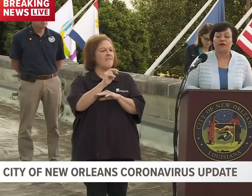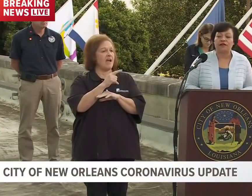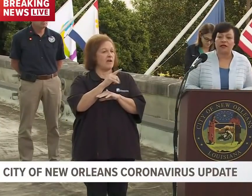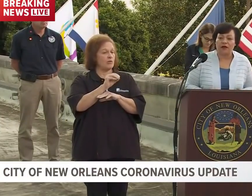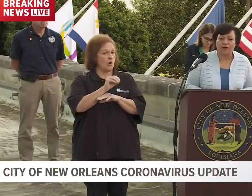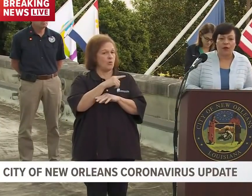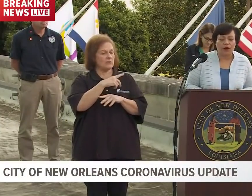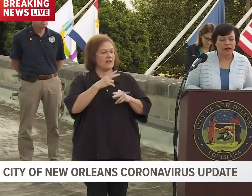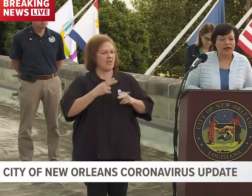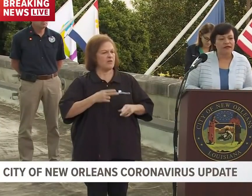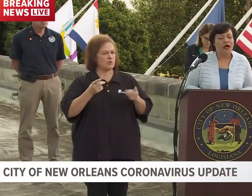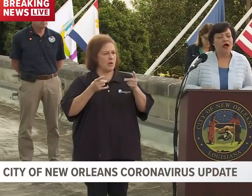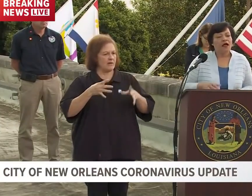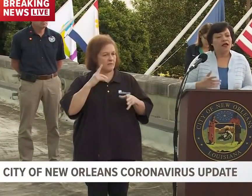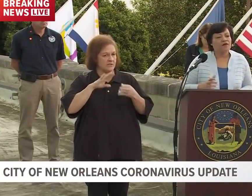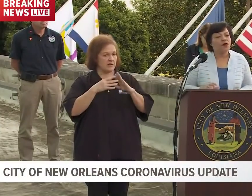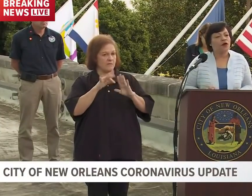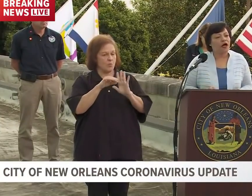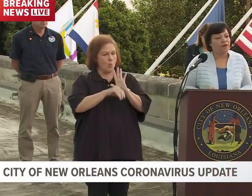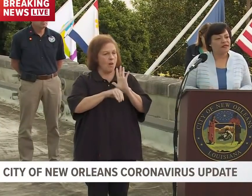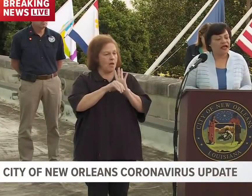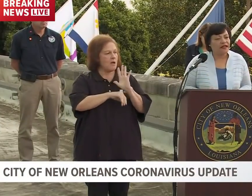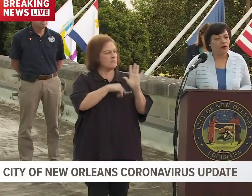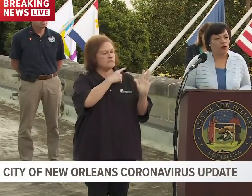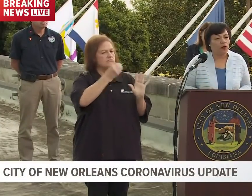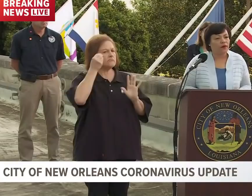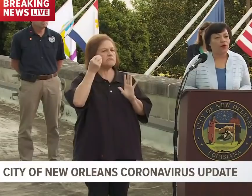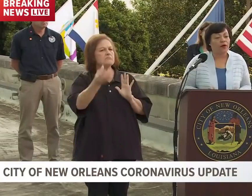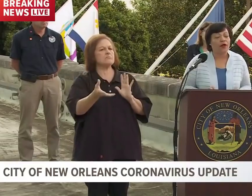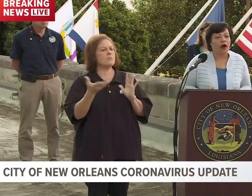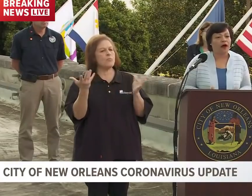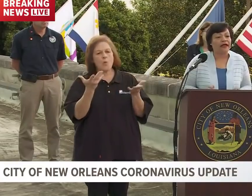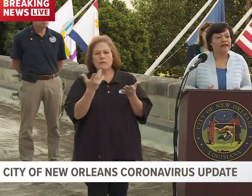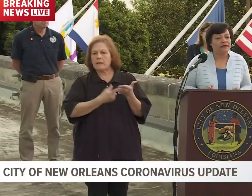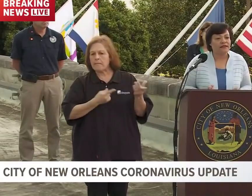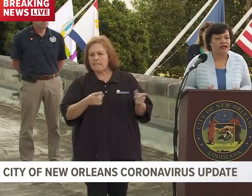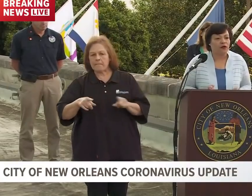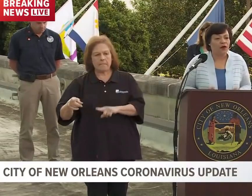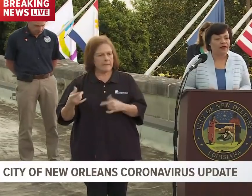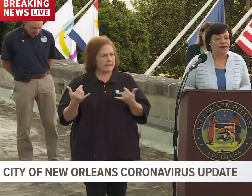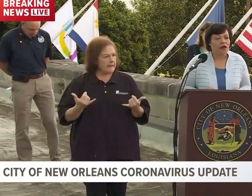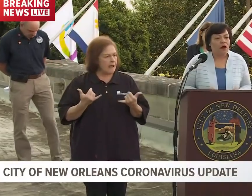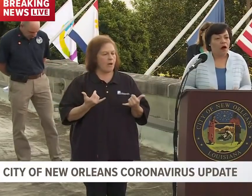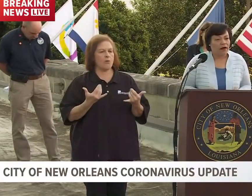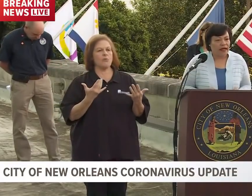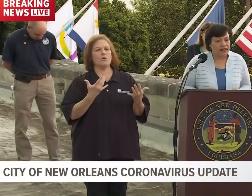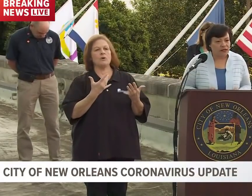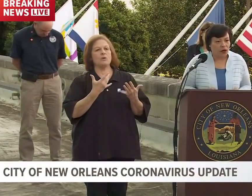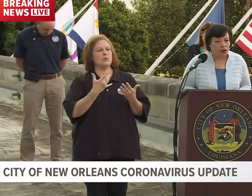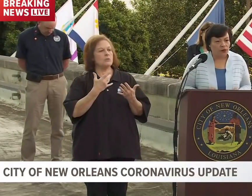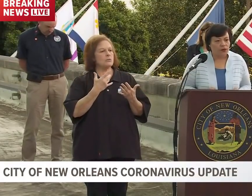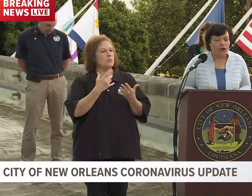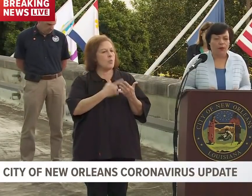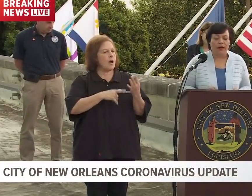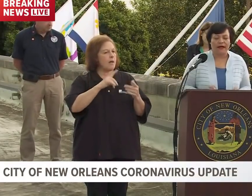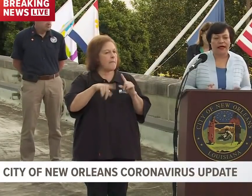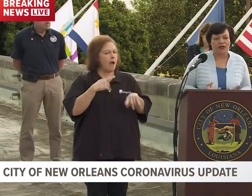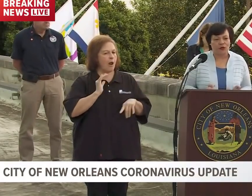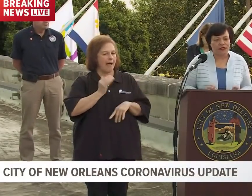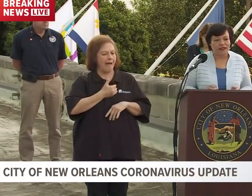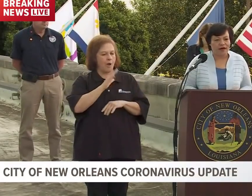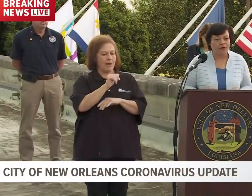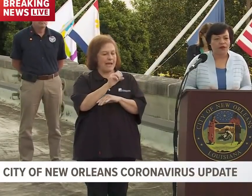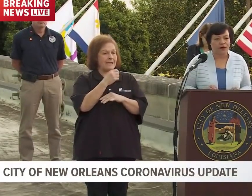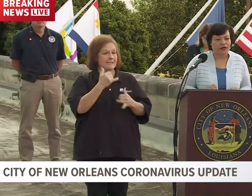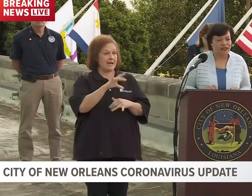Director for the City of New Orleans, give you an update on where we are in the city with our caseload. You know we're at